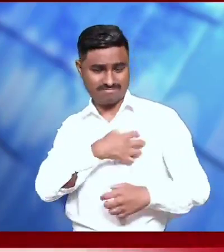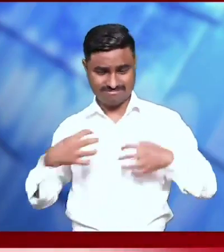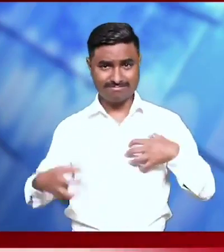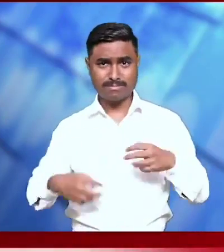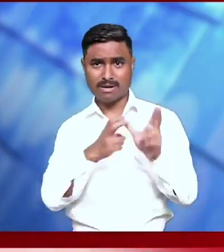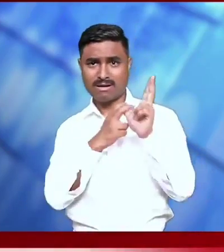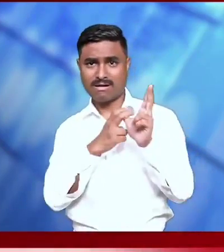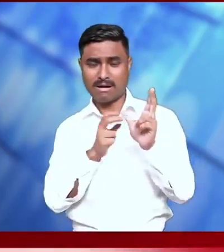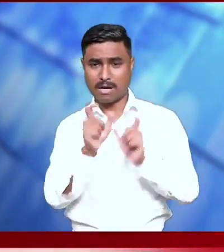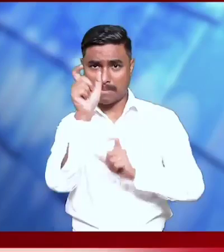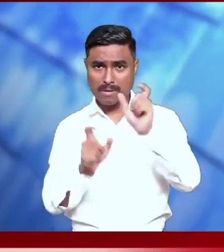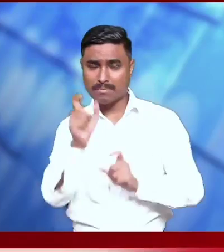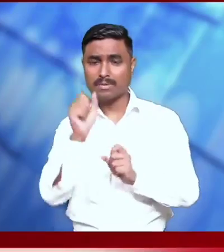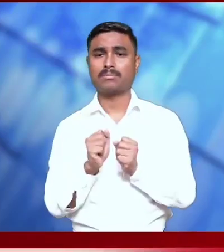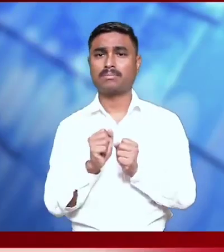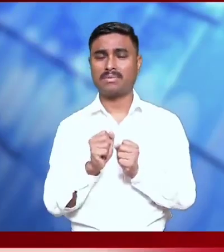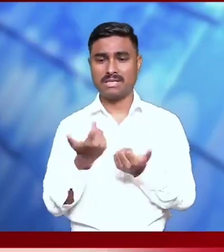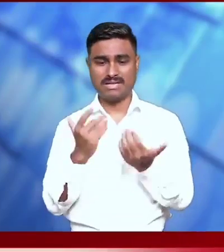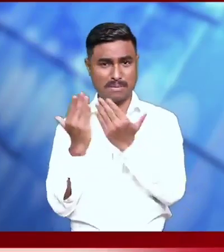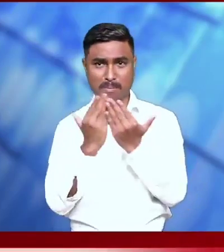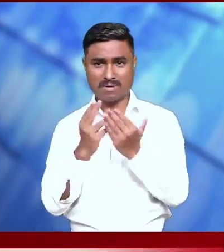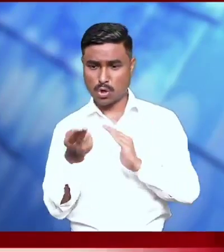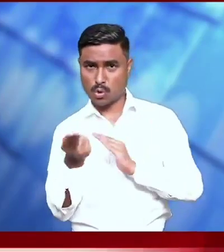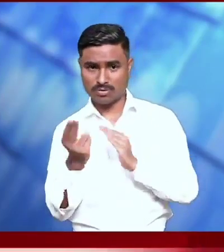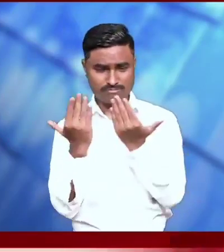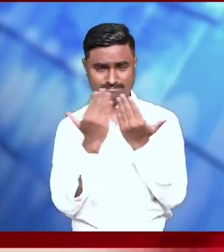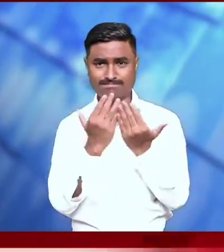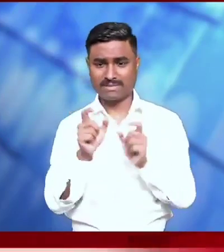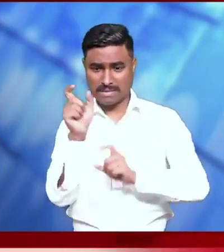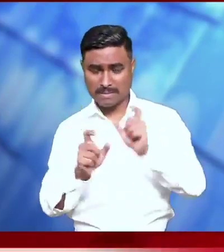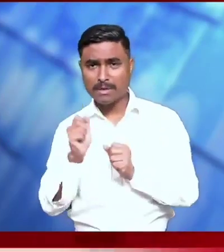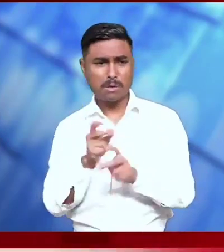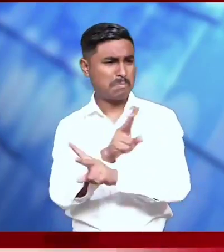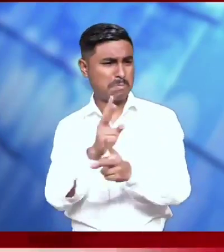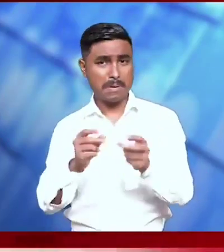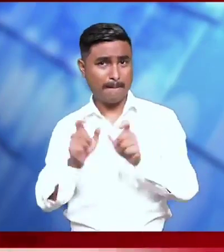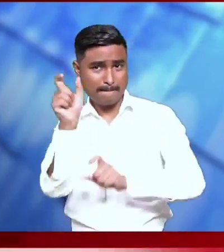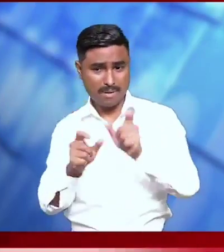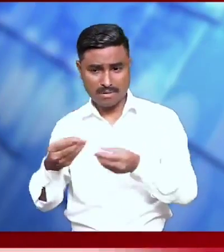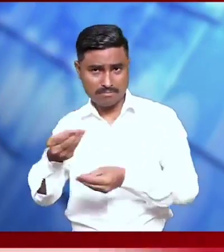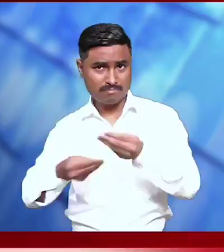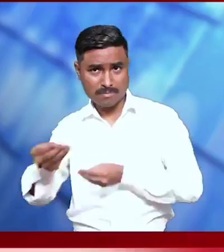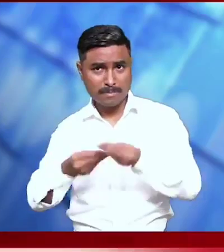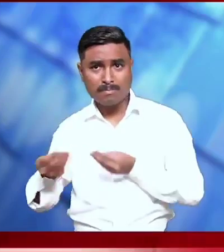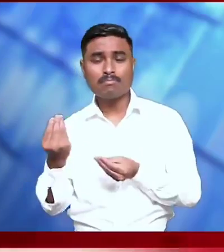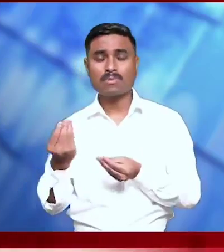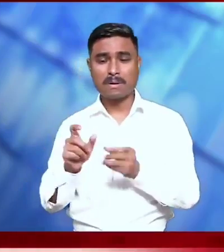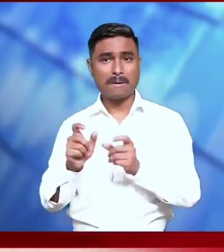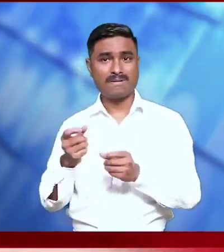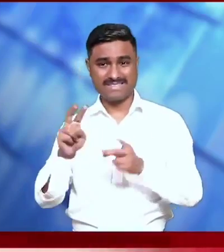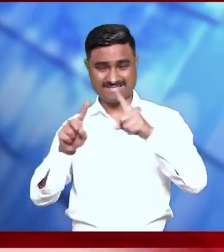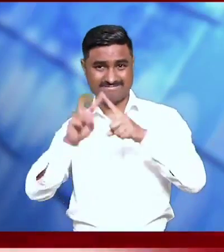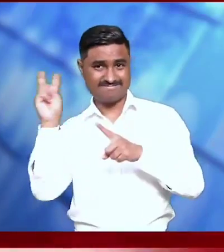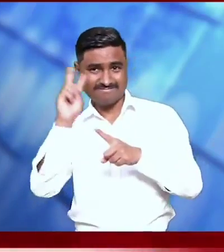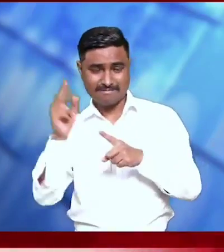of Institute of Hotel Management Sazong and a well-represented gathering of various tourism associations and